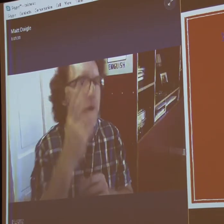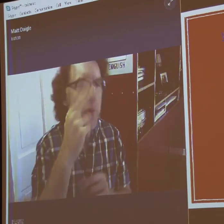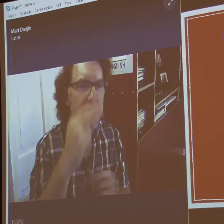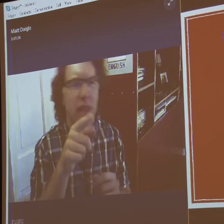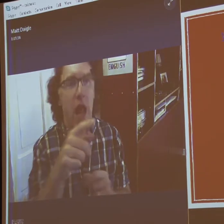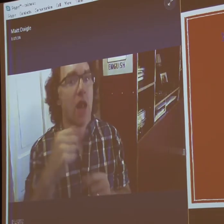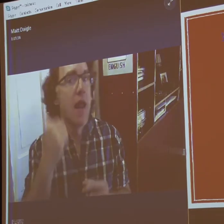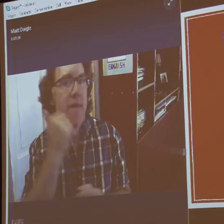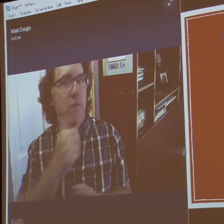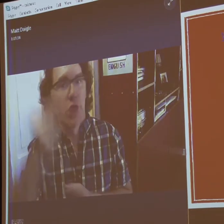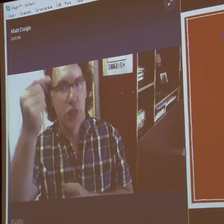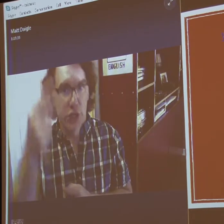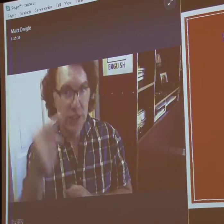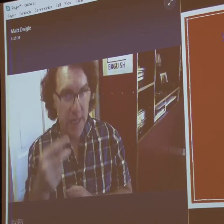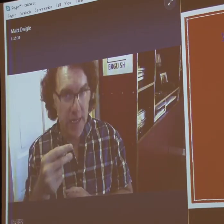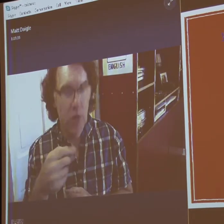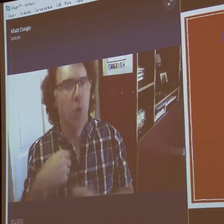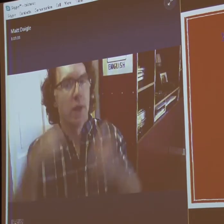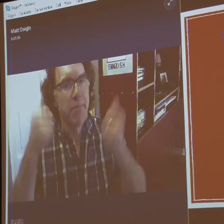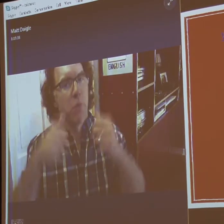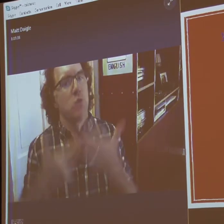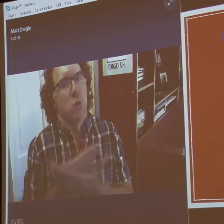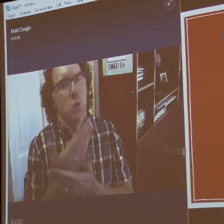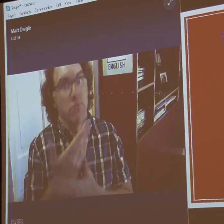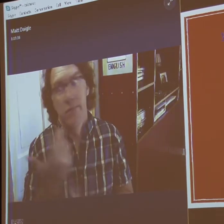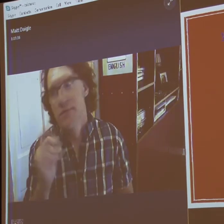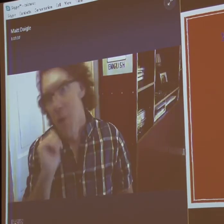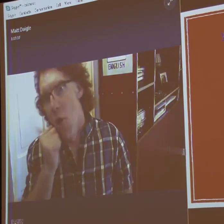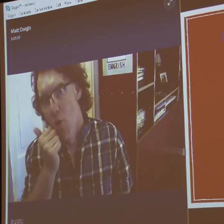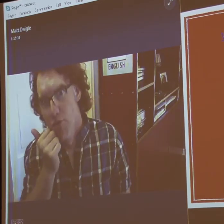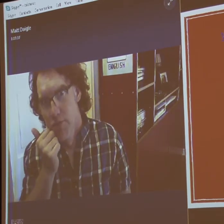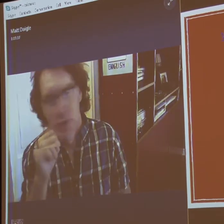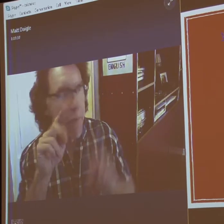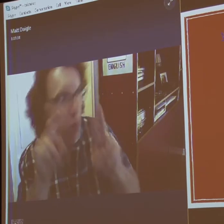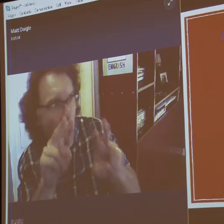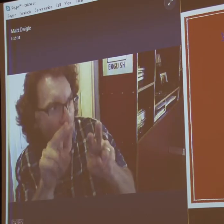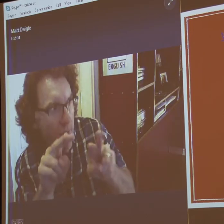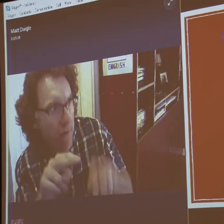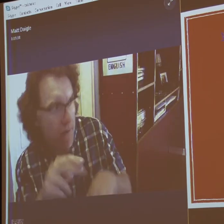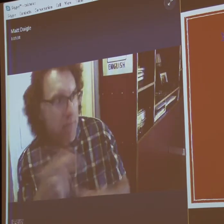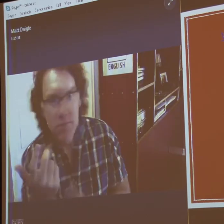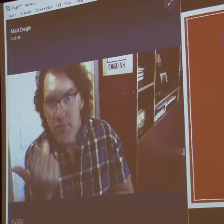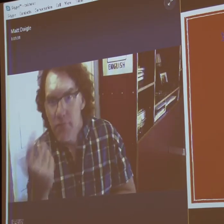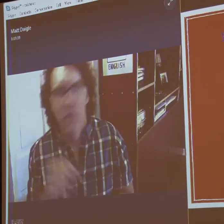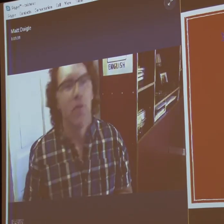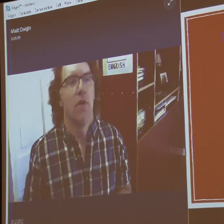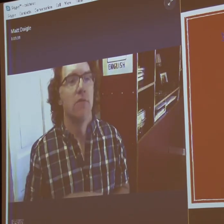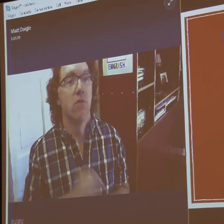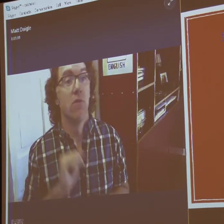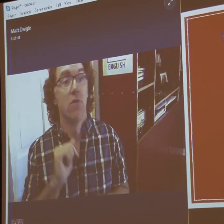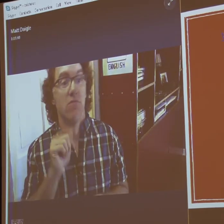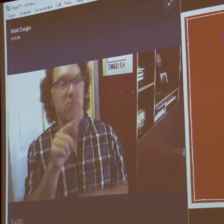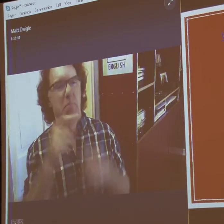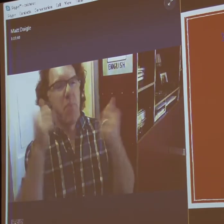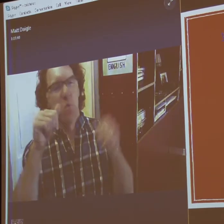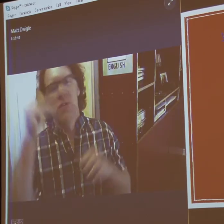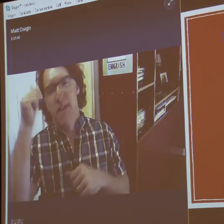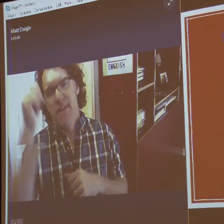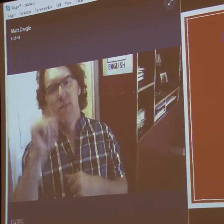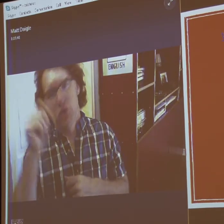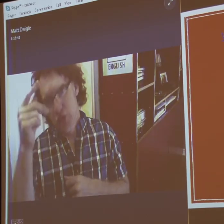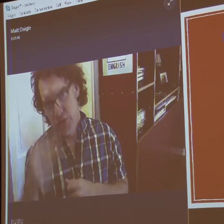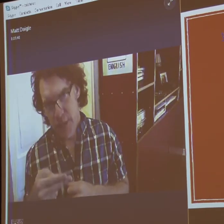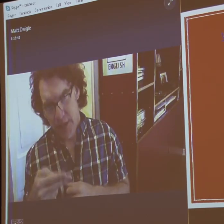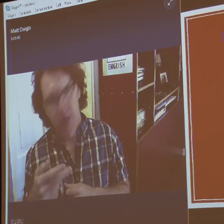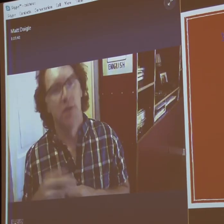And people like to, this is where you can share our comic strip. We'll be looking for, be looking for